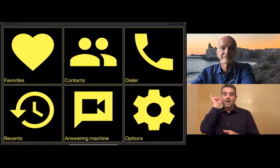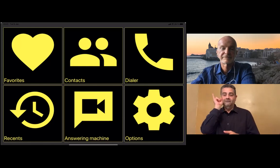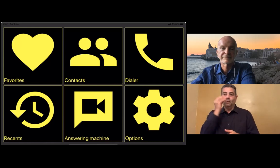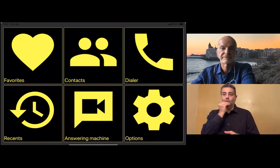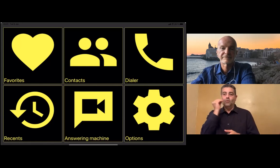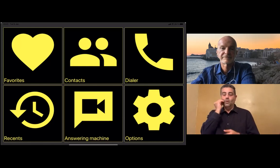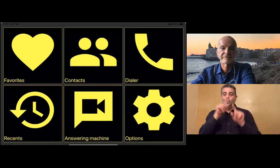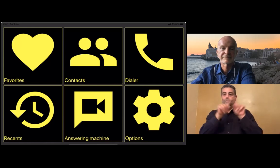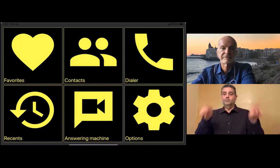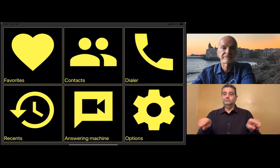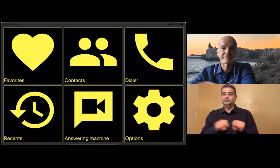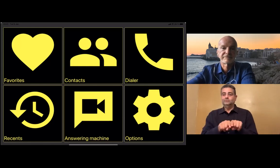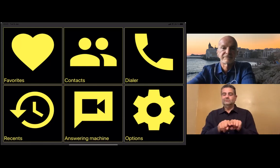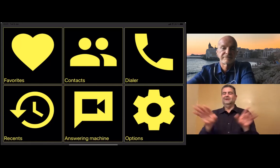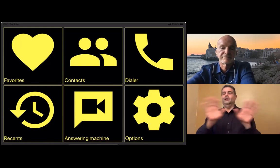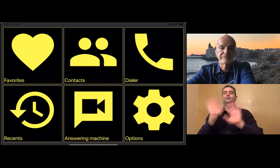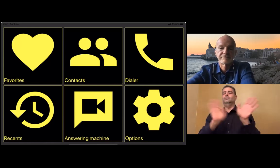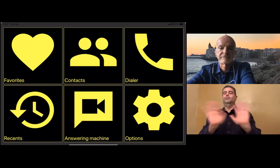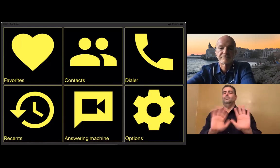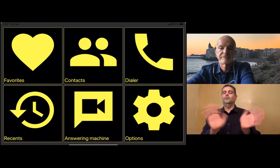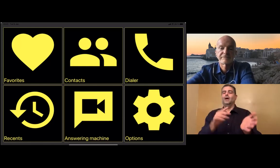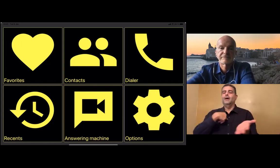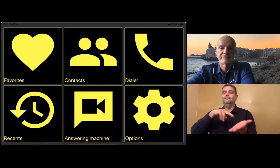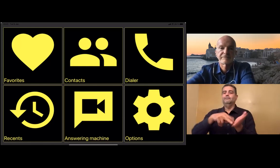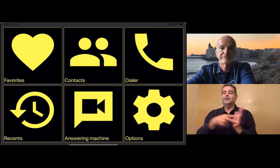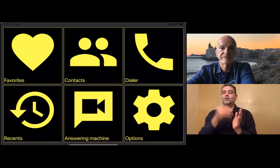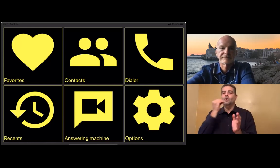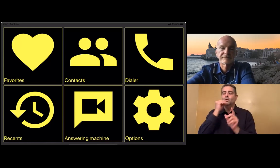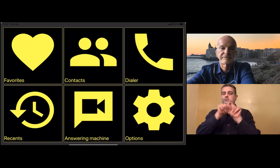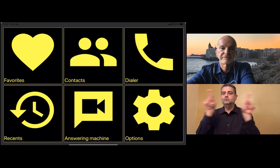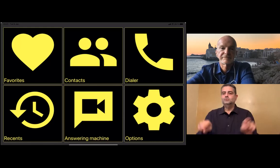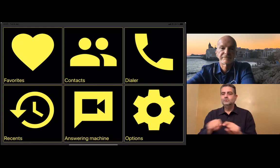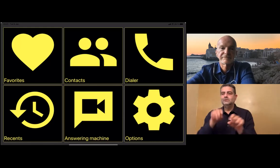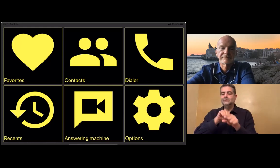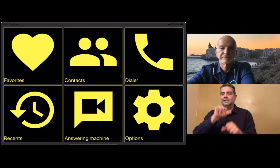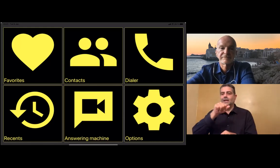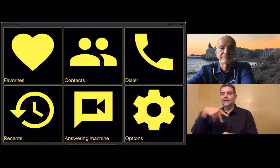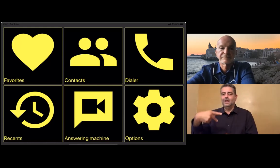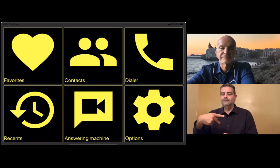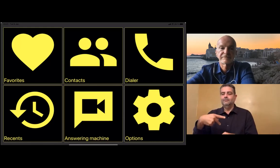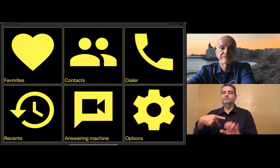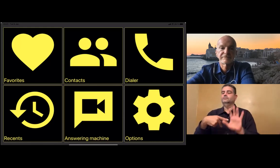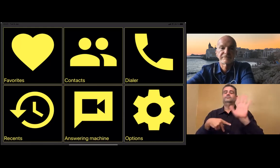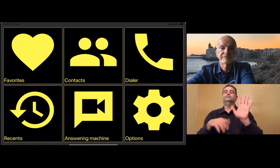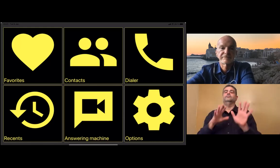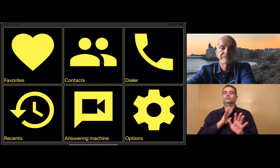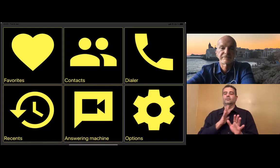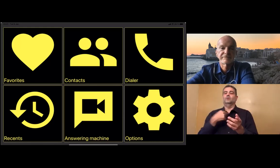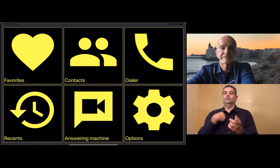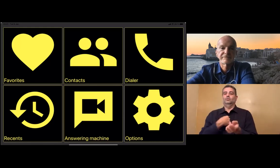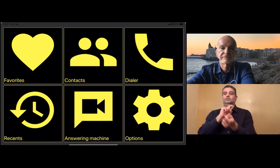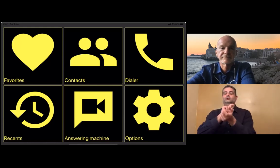And it would take them actually back to the iPhone home screen. And I meant the home screen